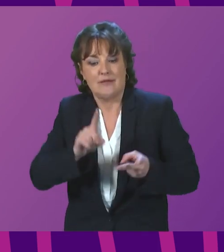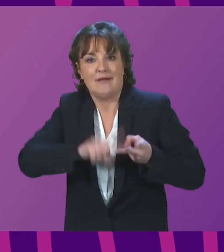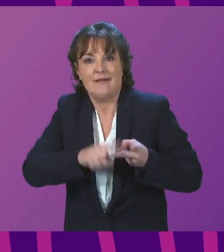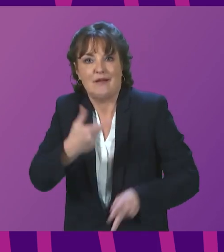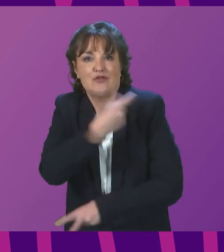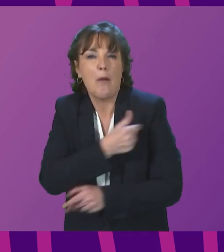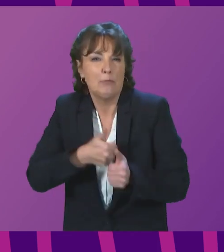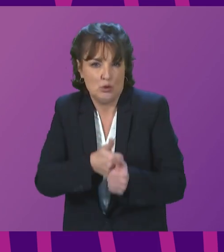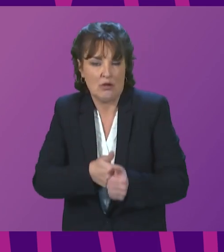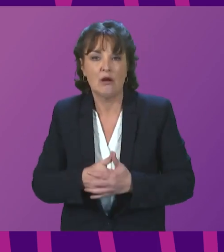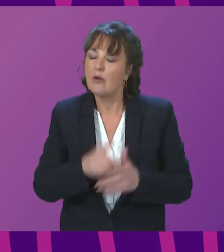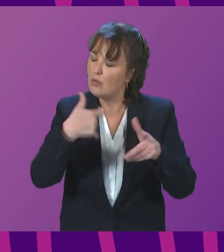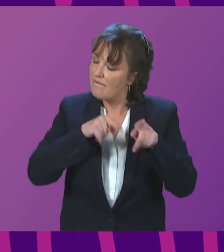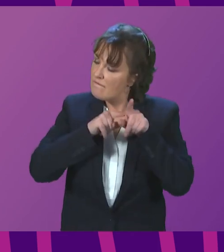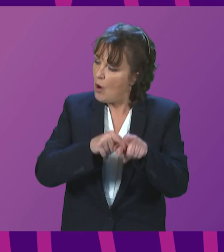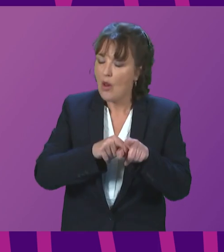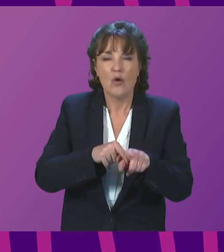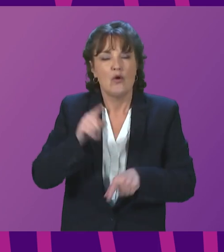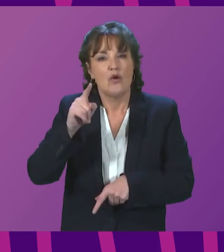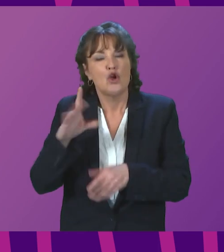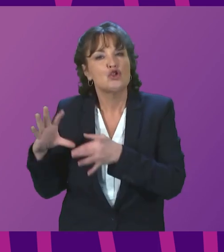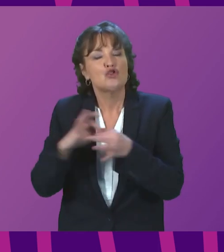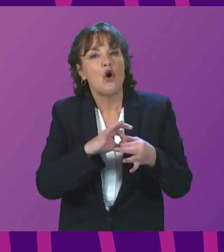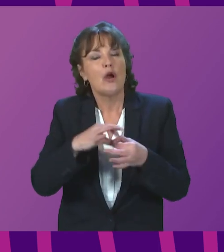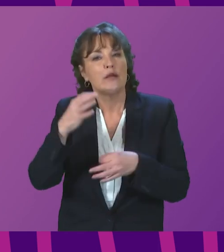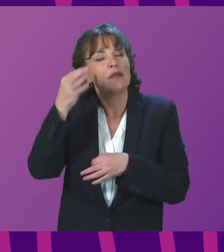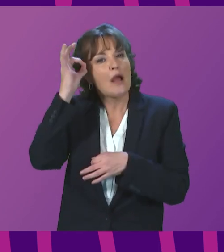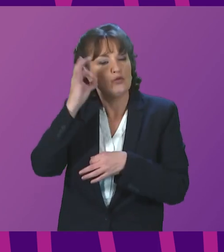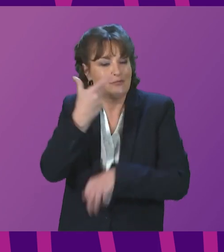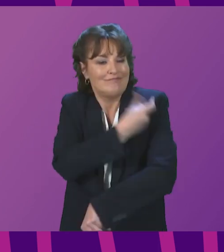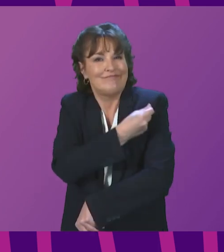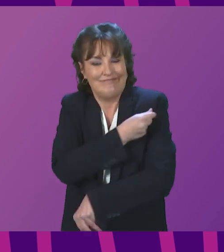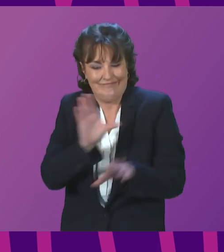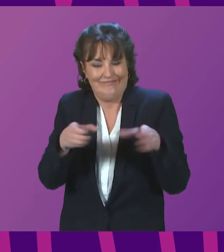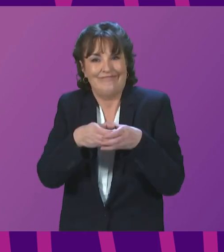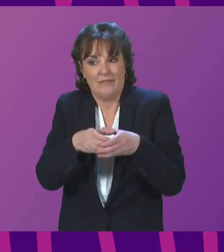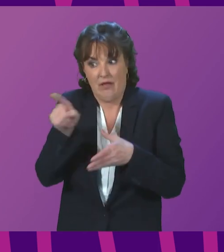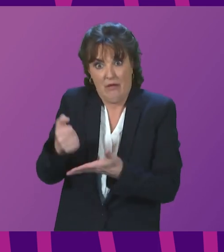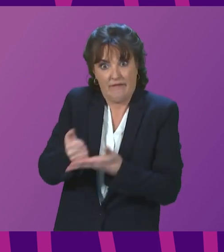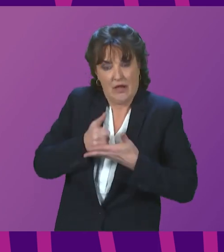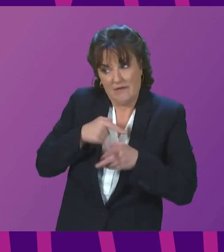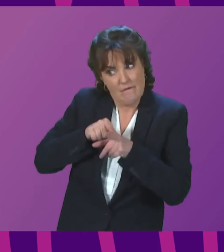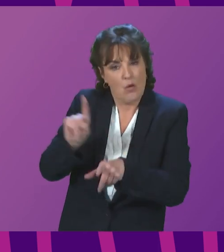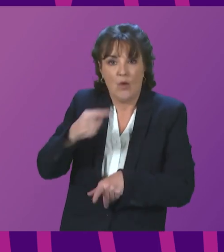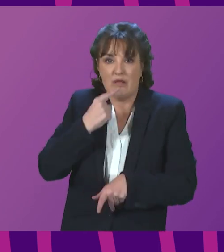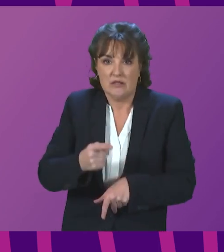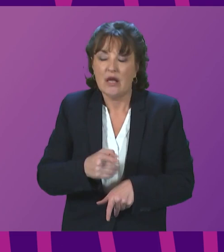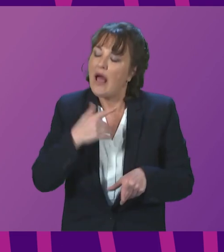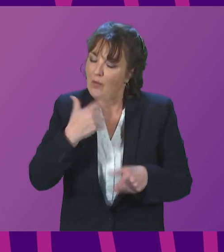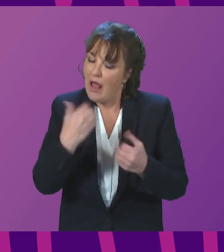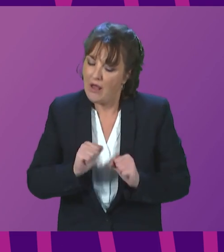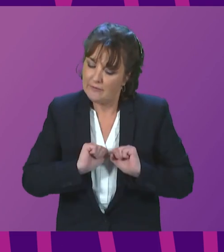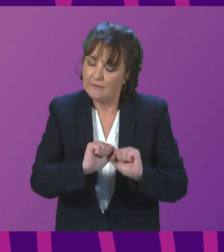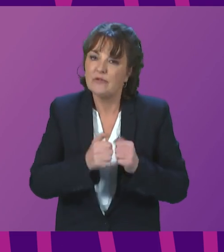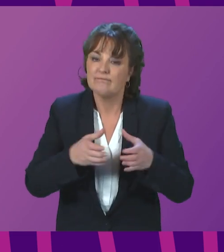JCVI advice and are planning for a number of different scenarios, including an annual booster programme for those most at risk. Donald Cameron.